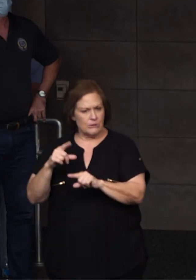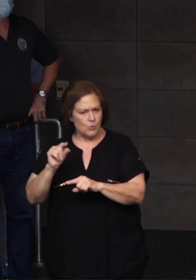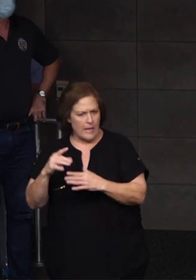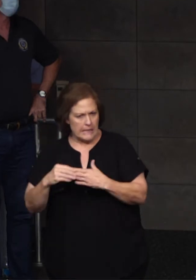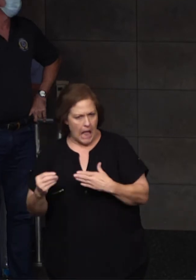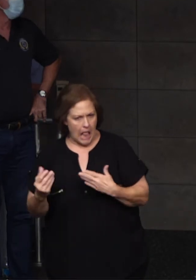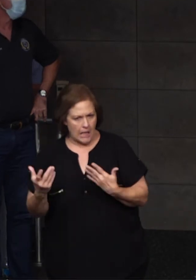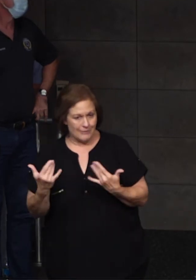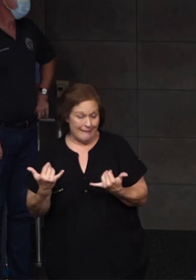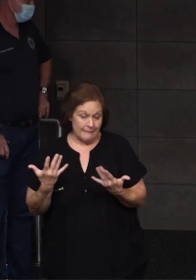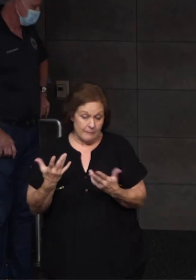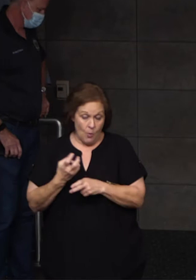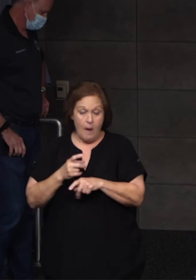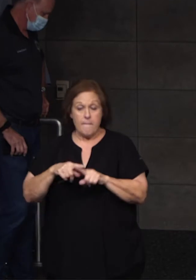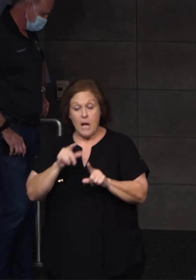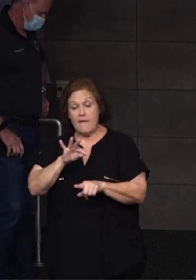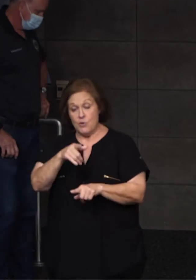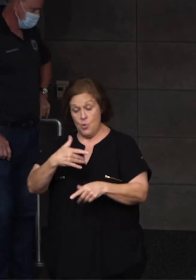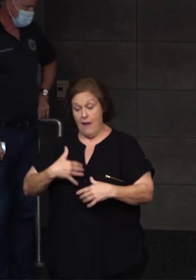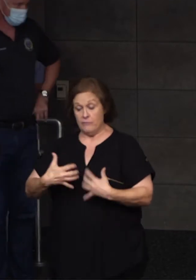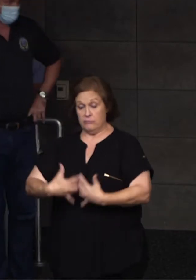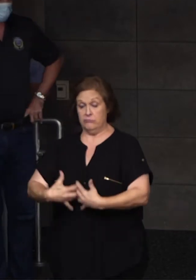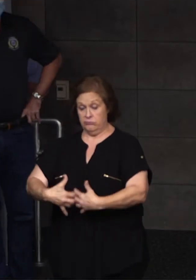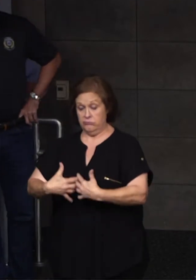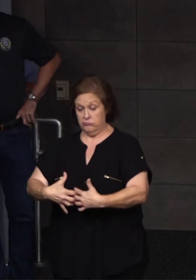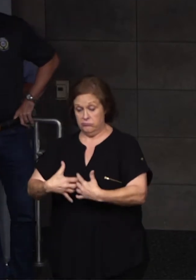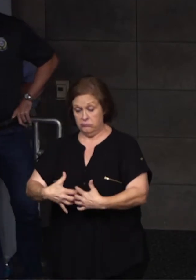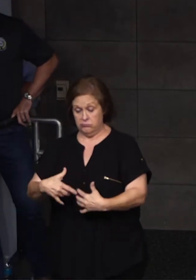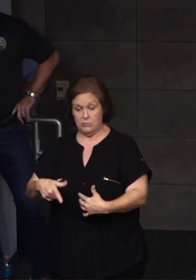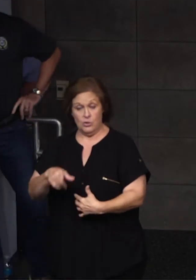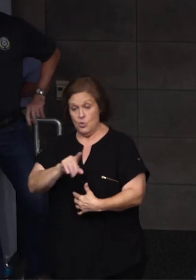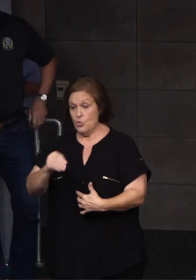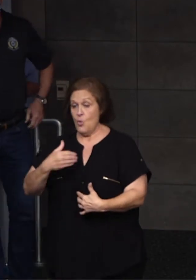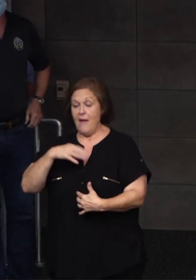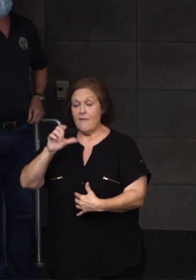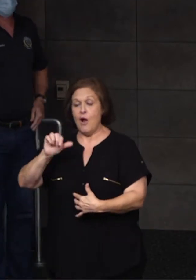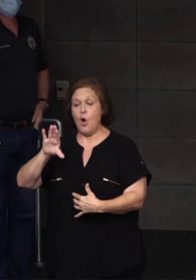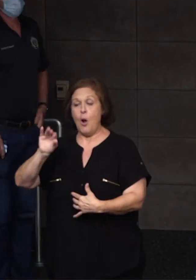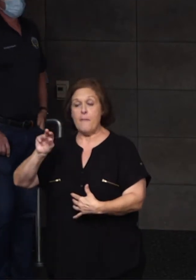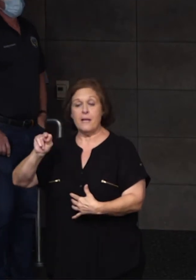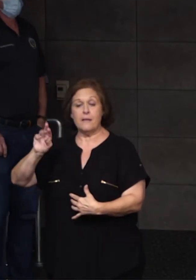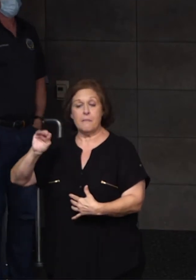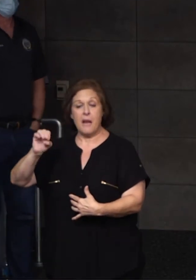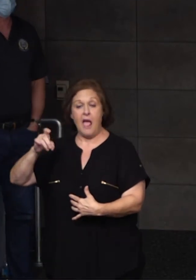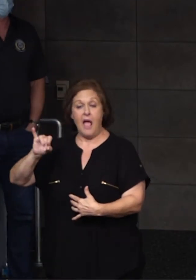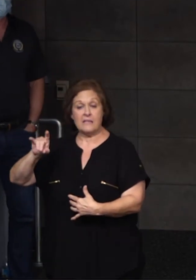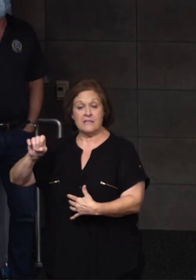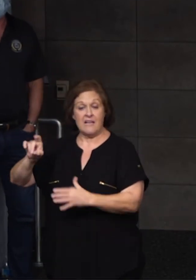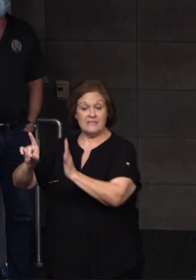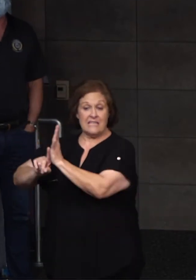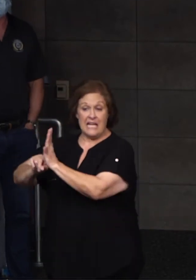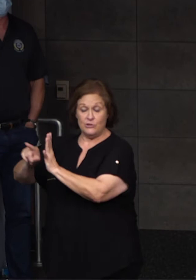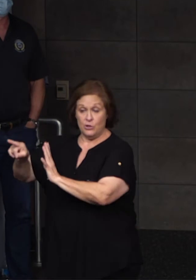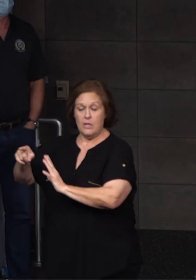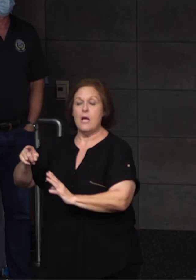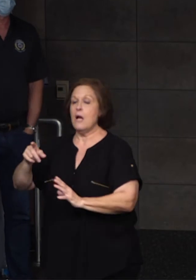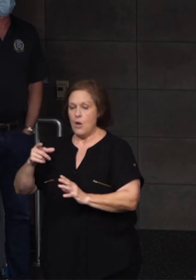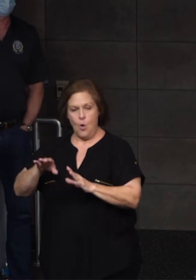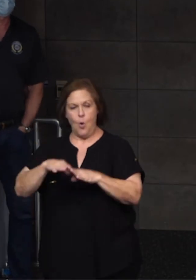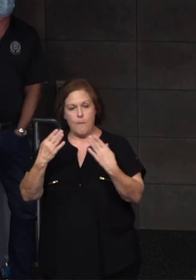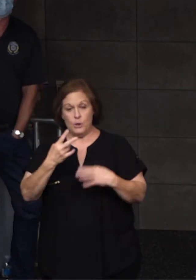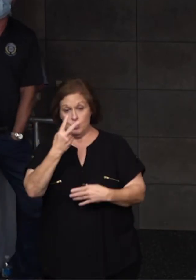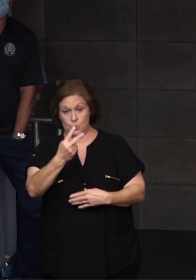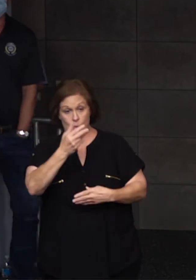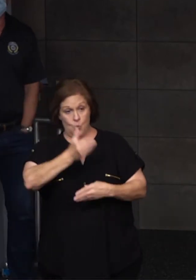buy one. So if you have a generator and you're running and you don't have a carbon monoxide detector, please open two windows in your